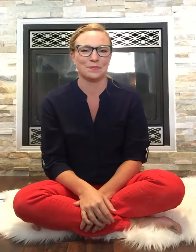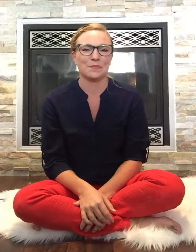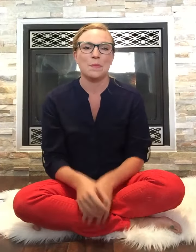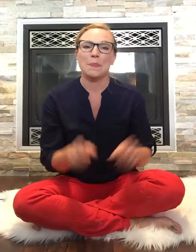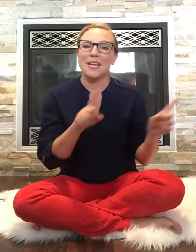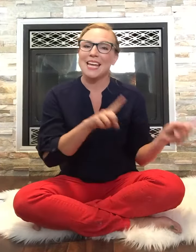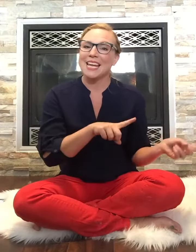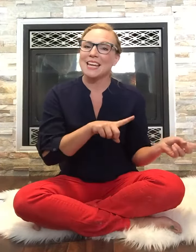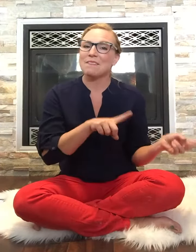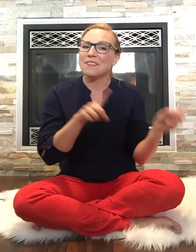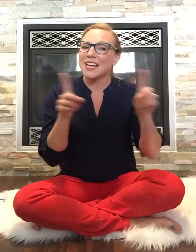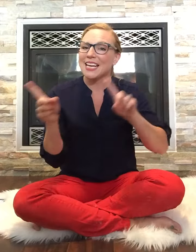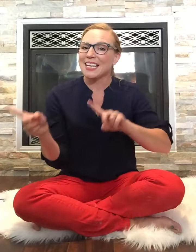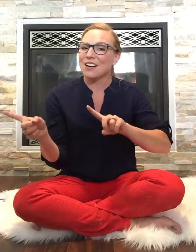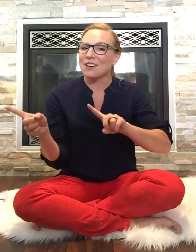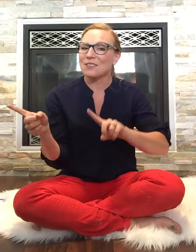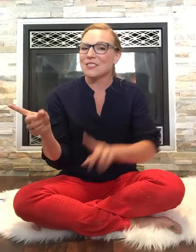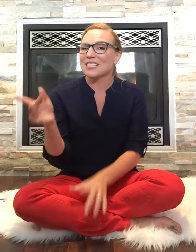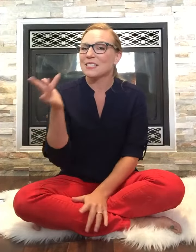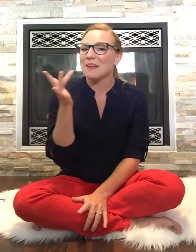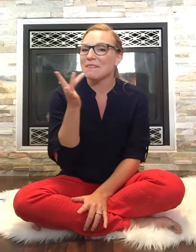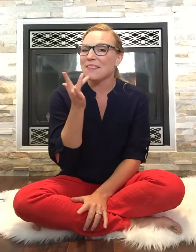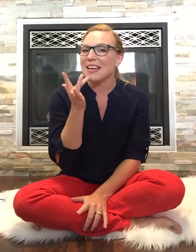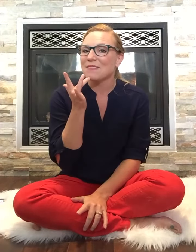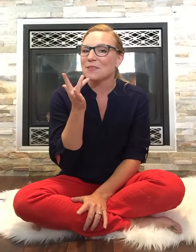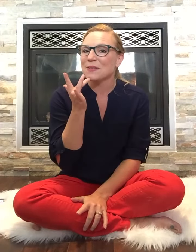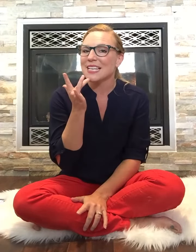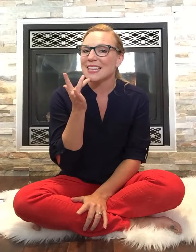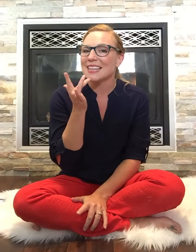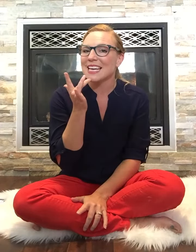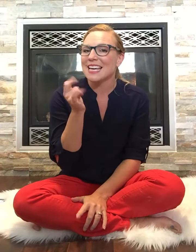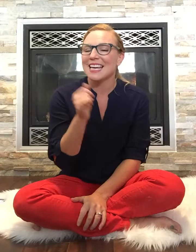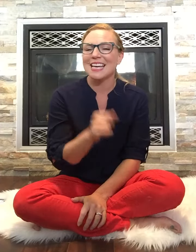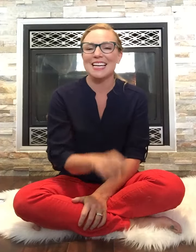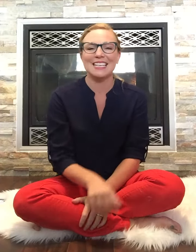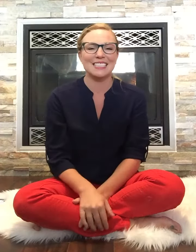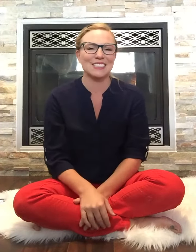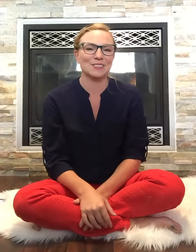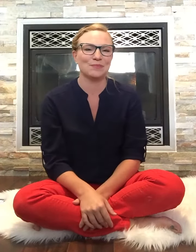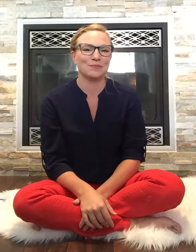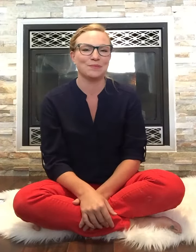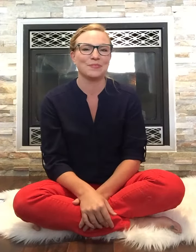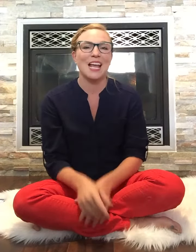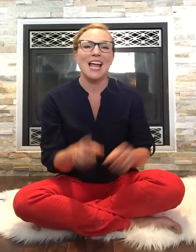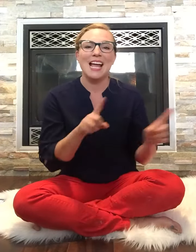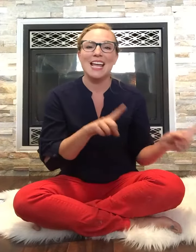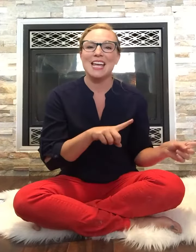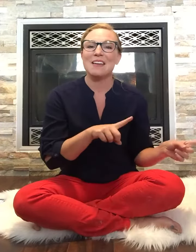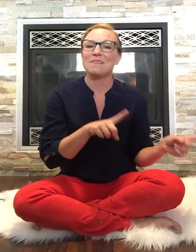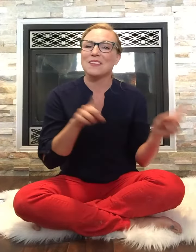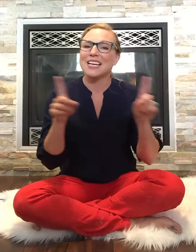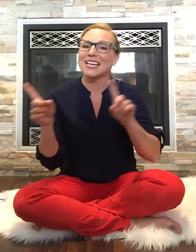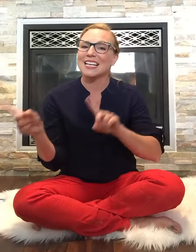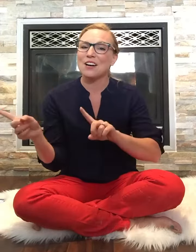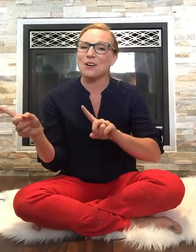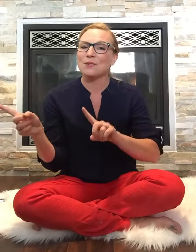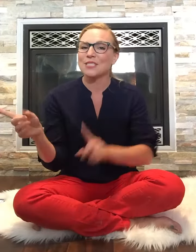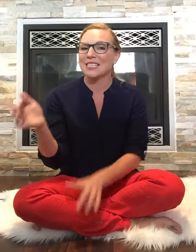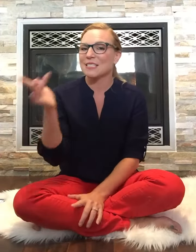if it goes it's my favorite thing if it goes it's